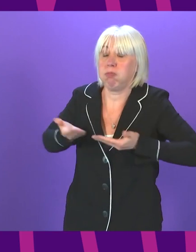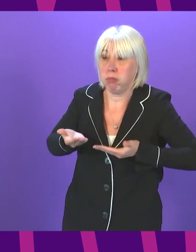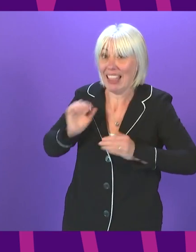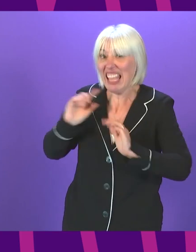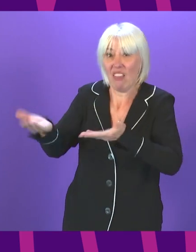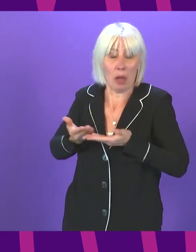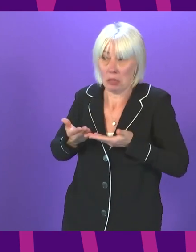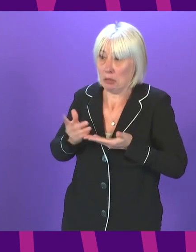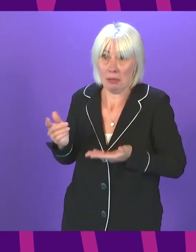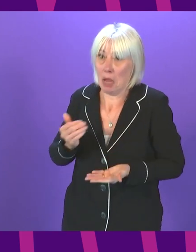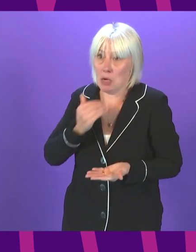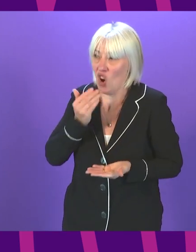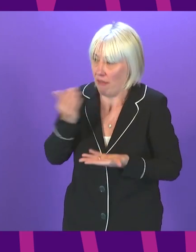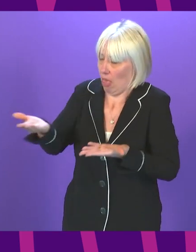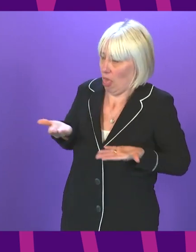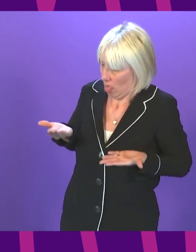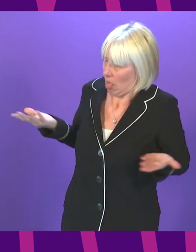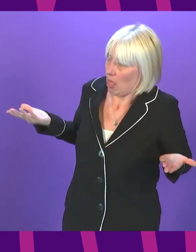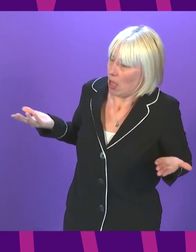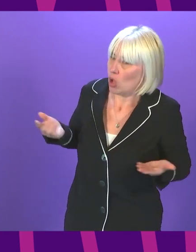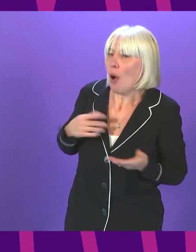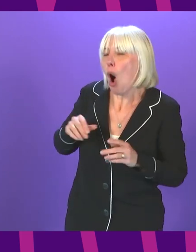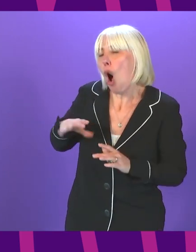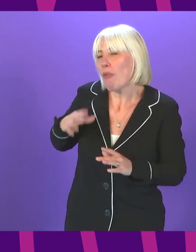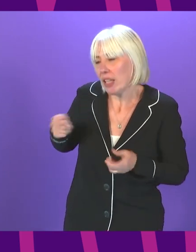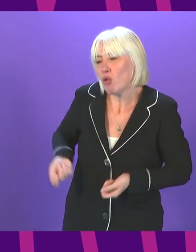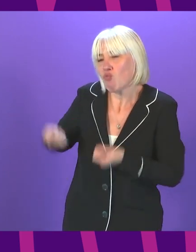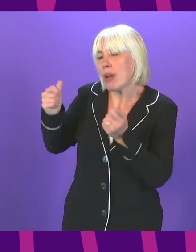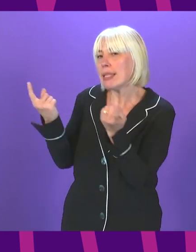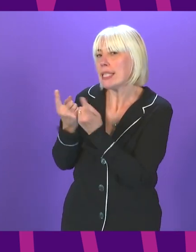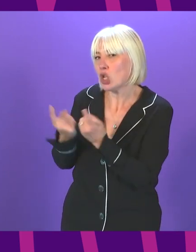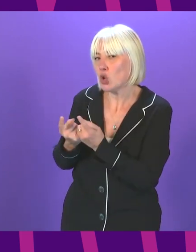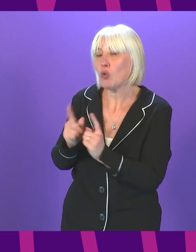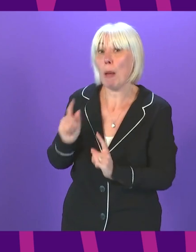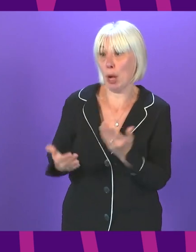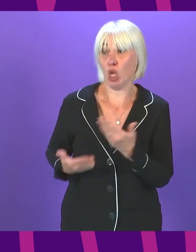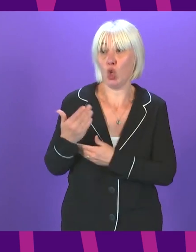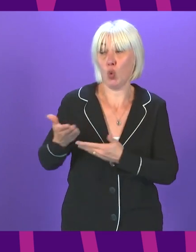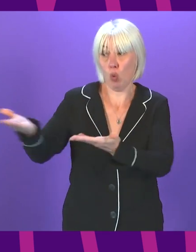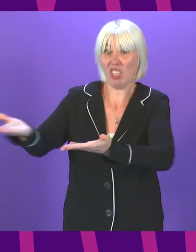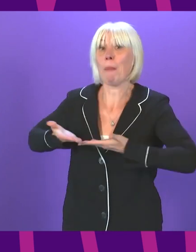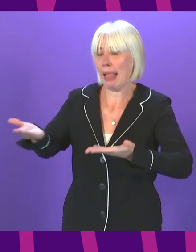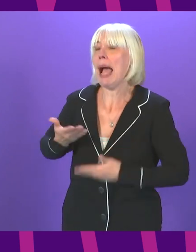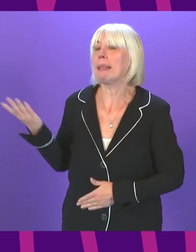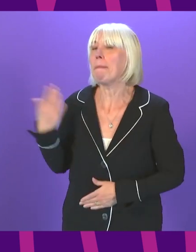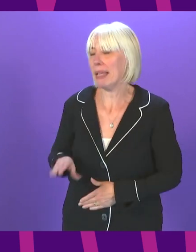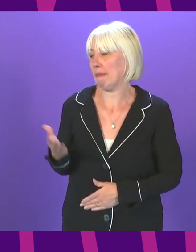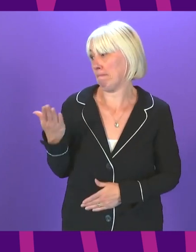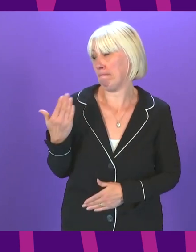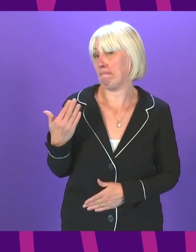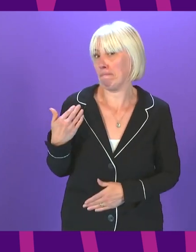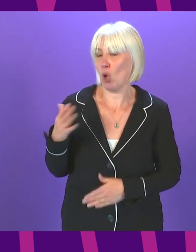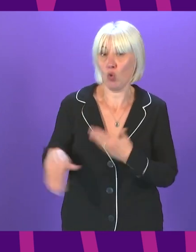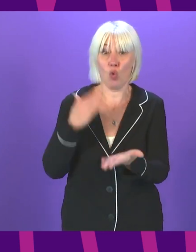and the Health Secretary has raised this with the Secretary of State. But as there have been these pressures, we have been getting new supplies to make sure that the testing